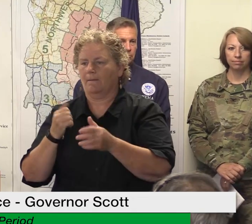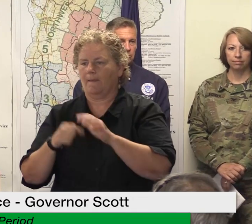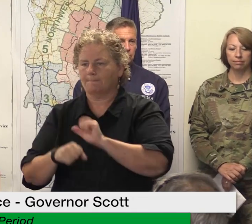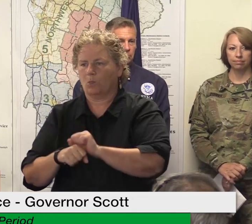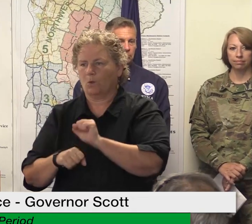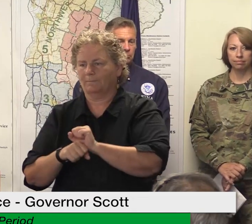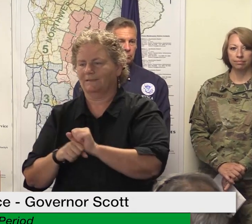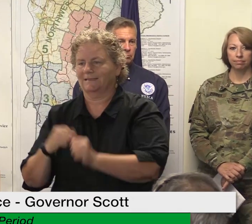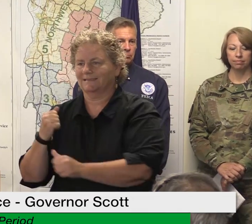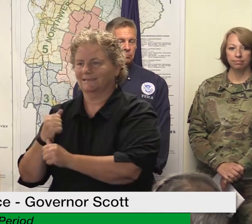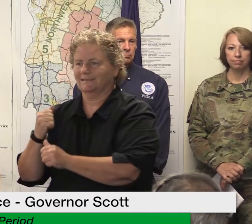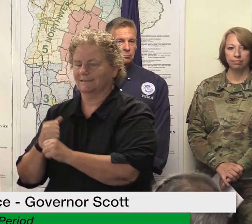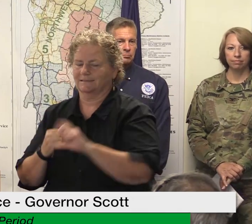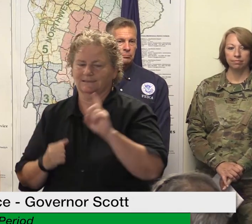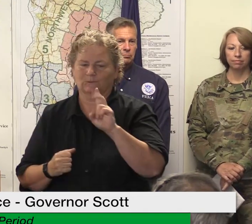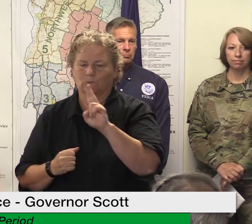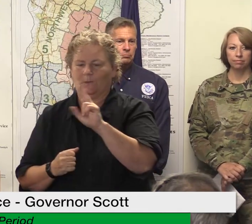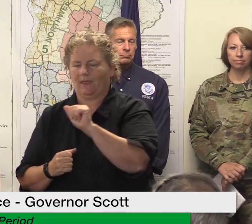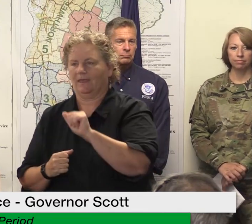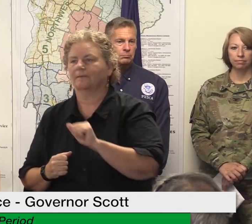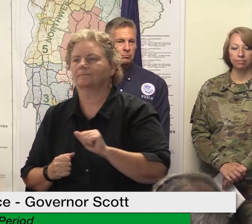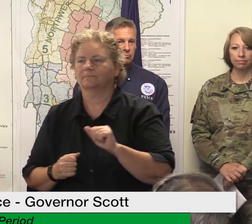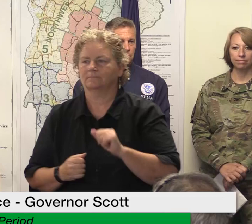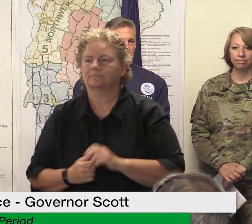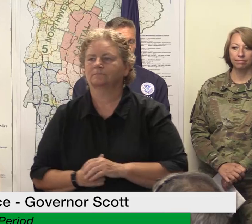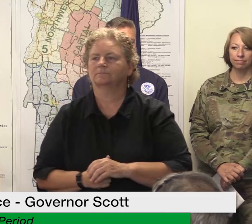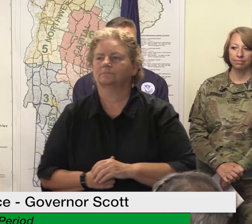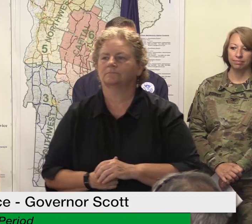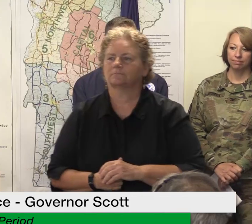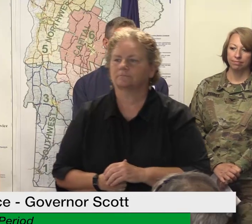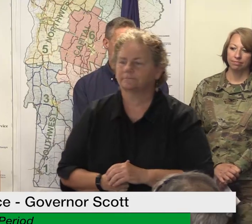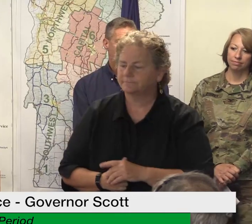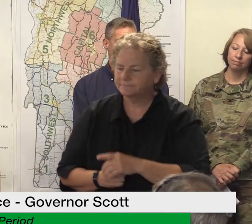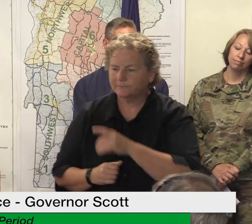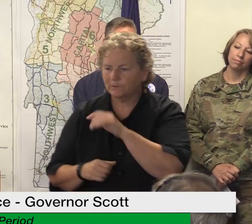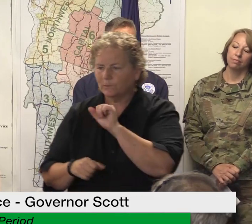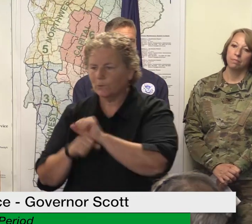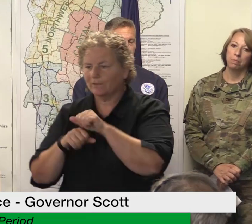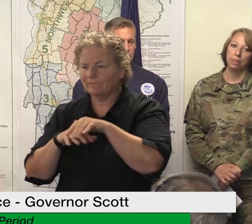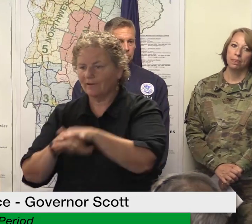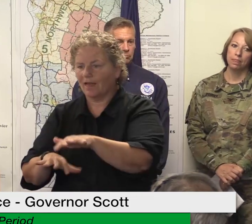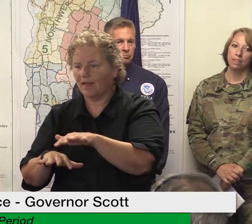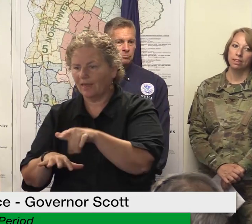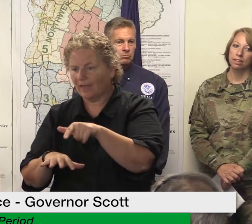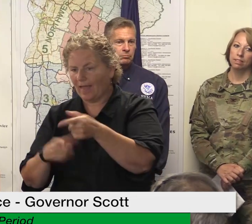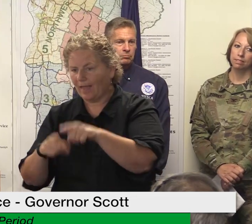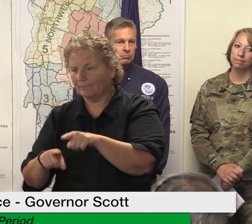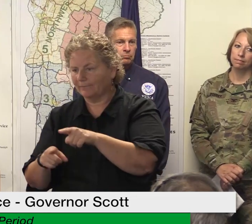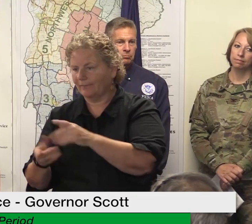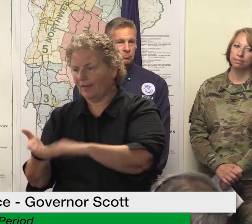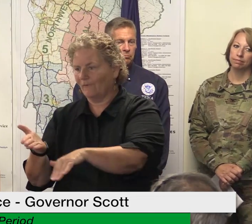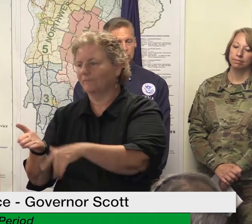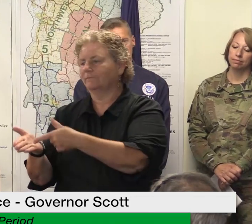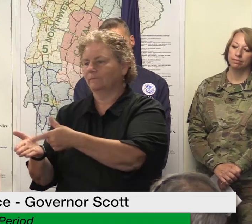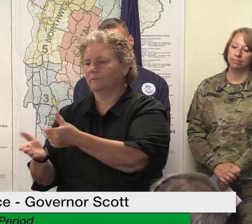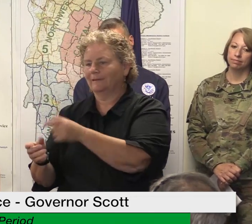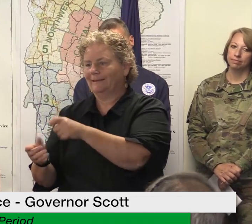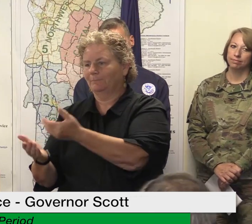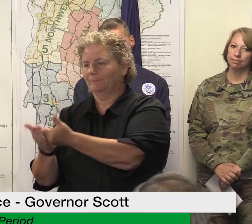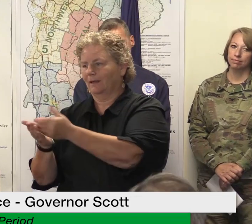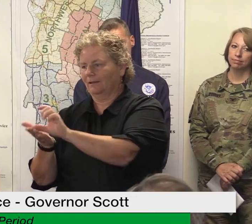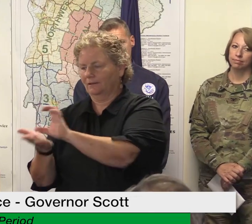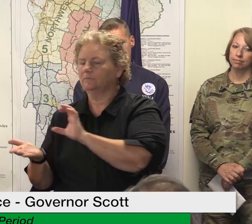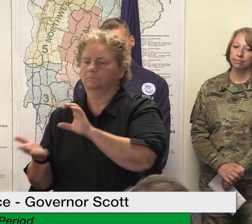is whose work wages has been impacted should first file for traditional unemployment